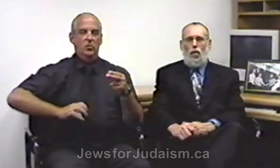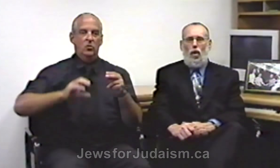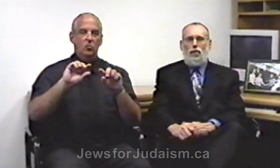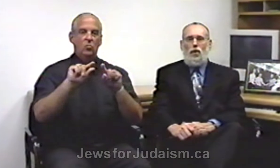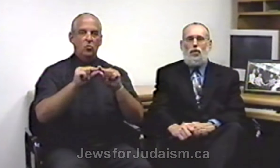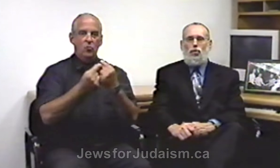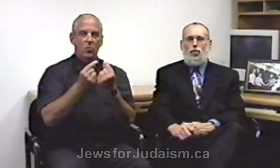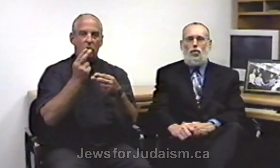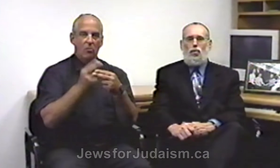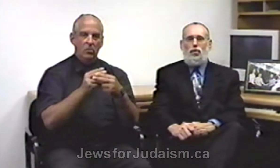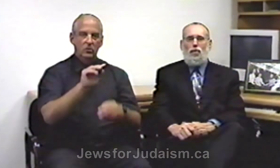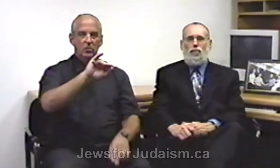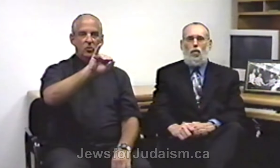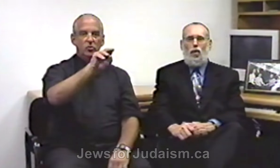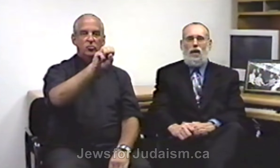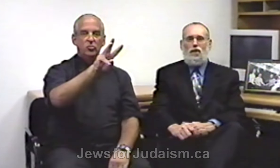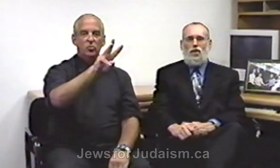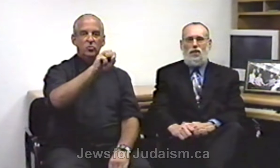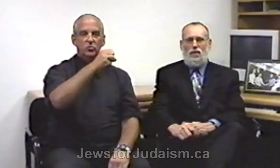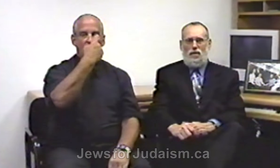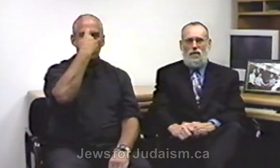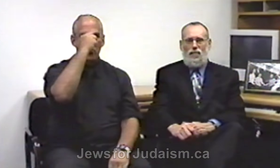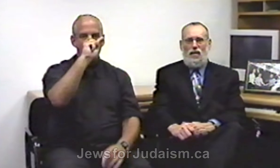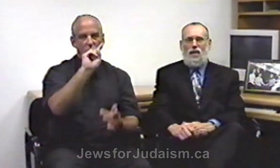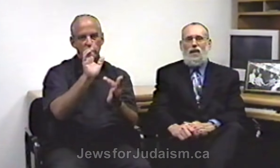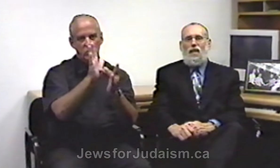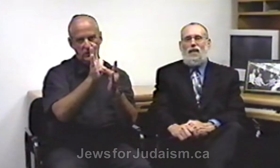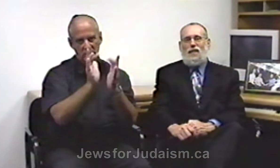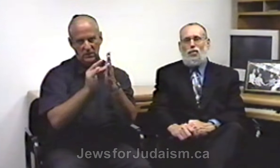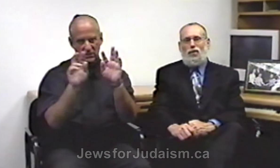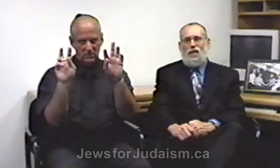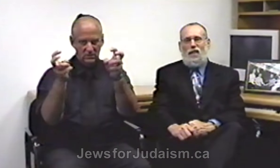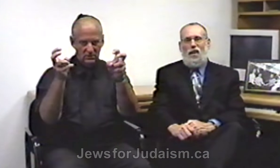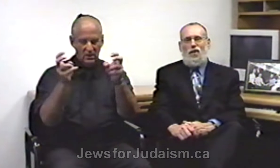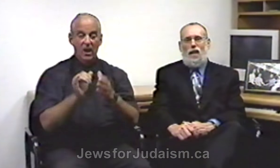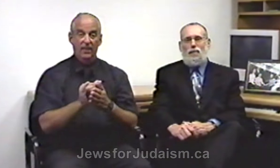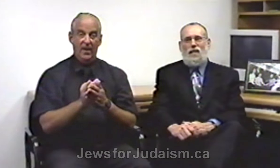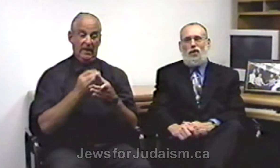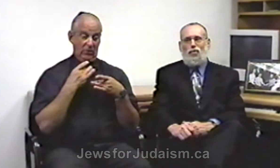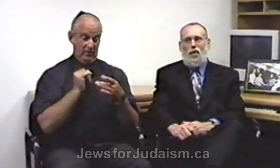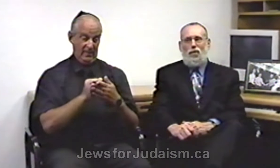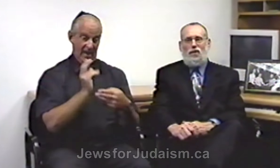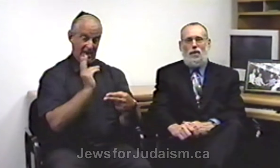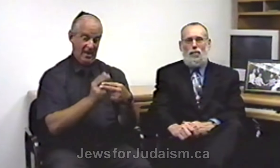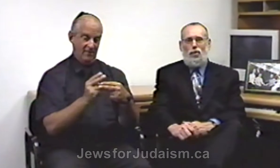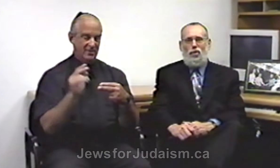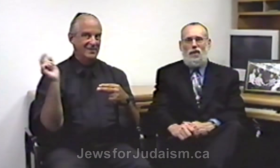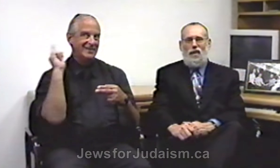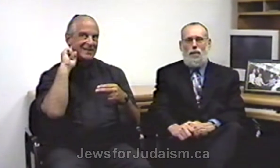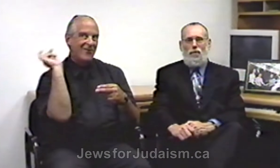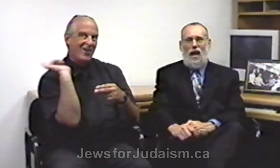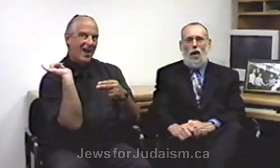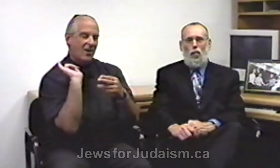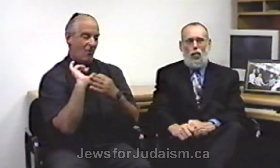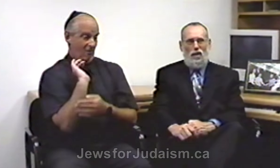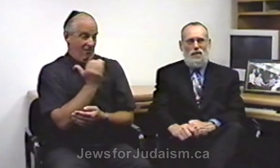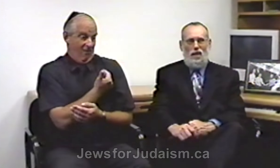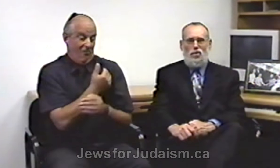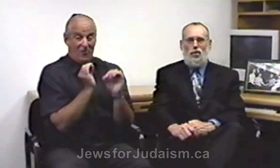called Jews for Jesus. It's interesting that their name sounds very similar to the name of our organization,